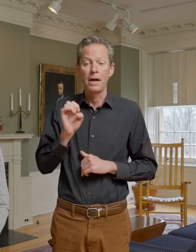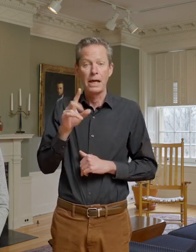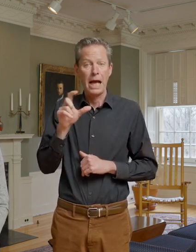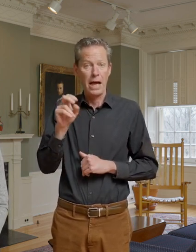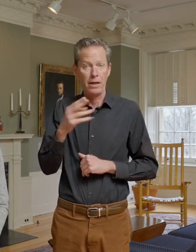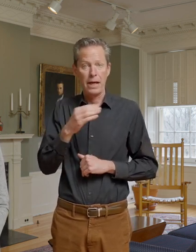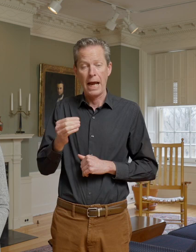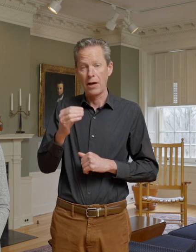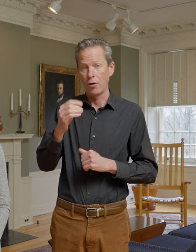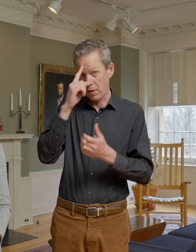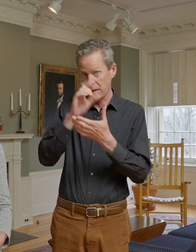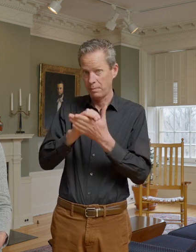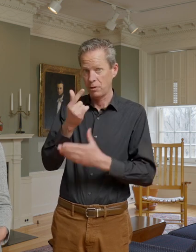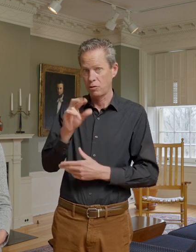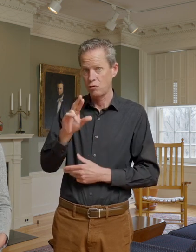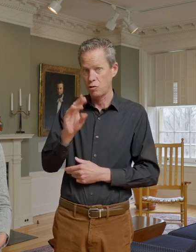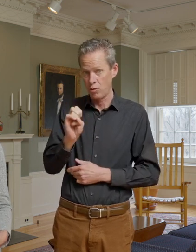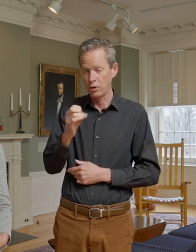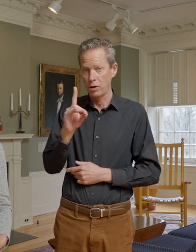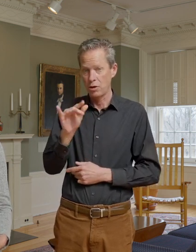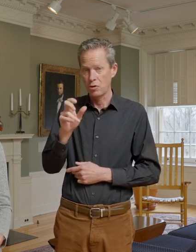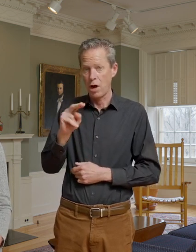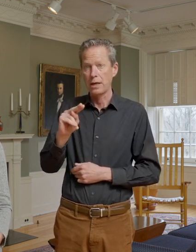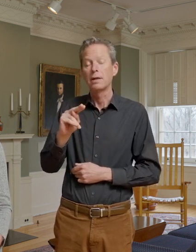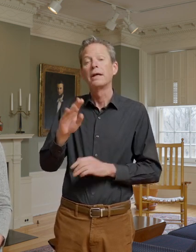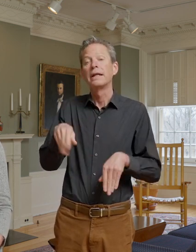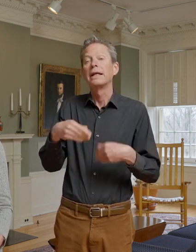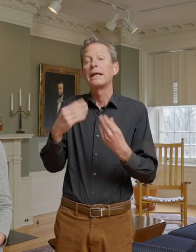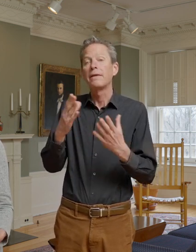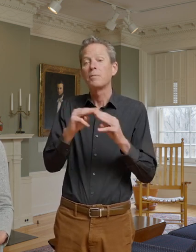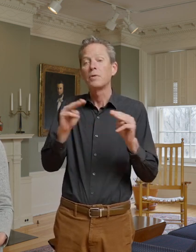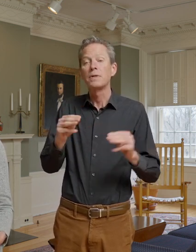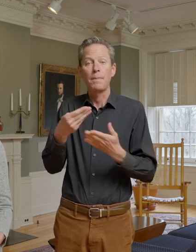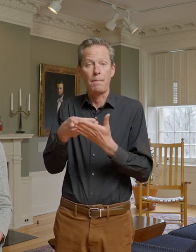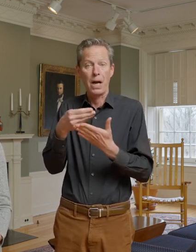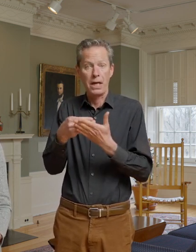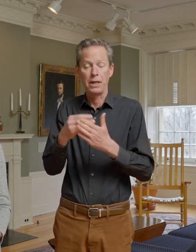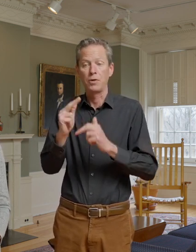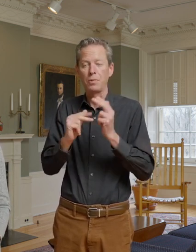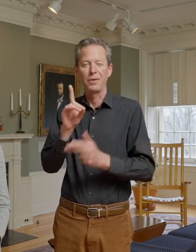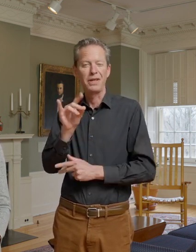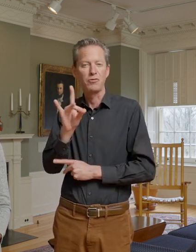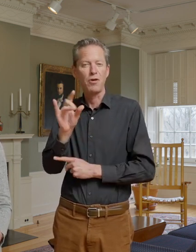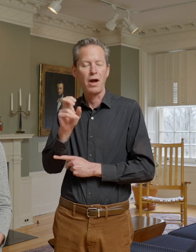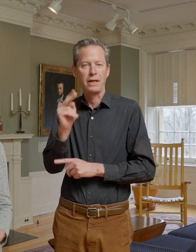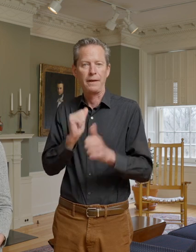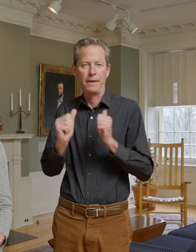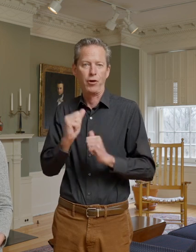husband, George Dryden, that gave the museum the money in 1950 to build our Dryden Theater. It's where we host